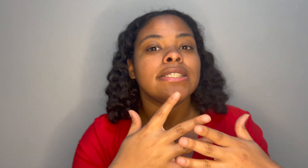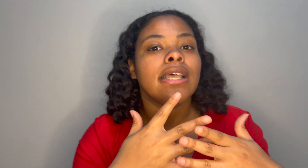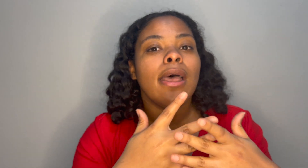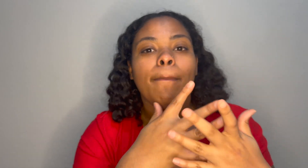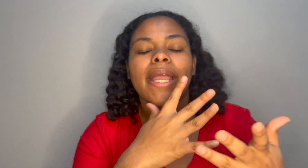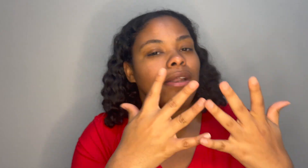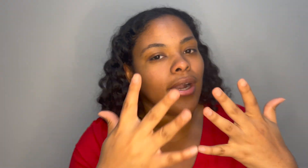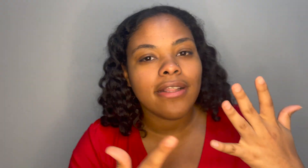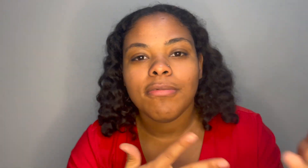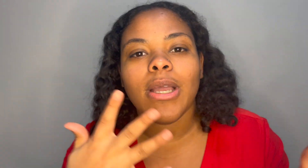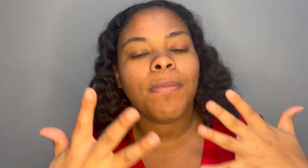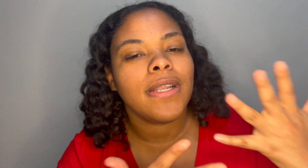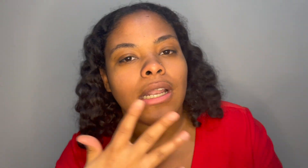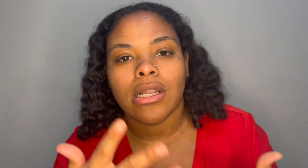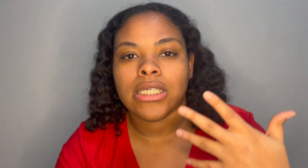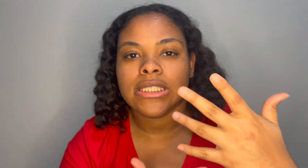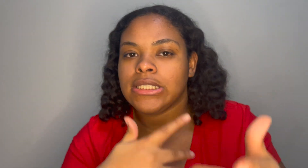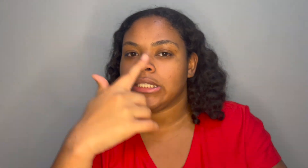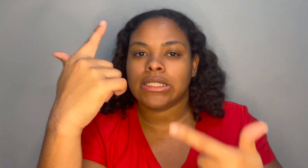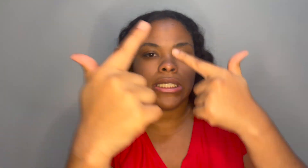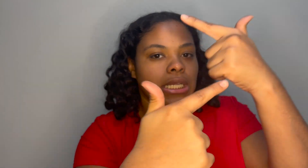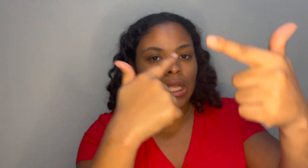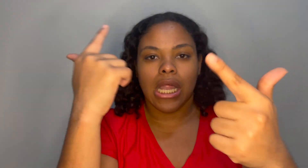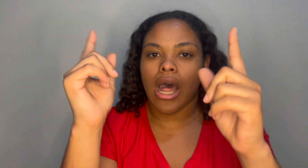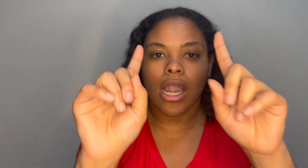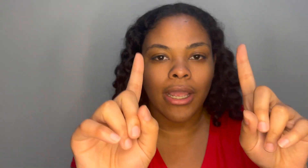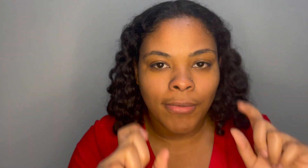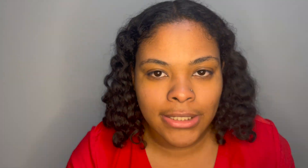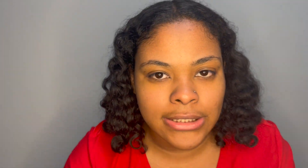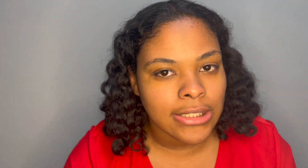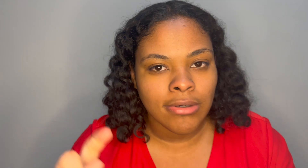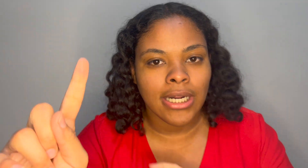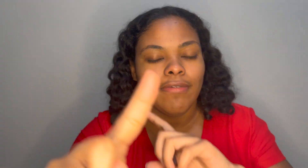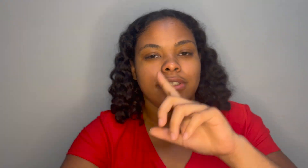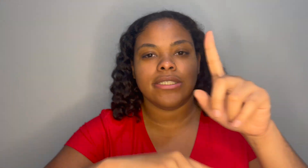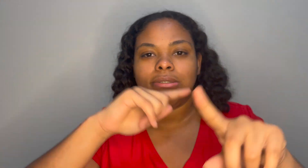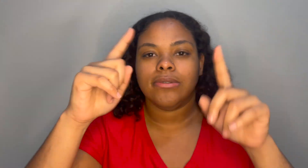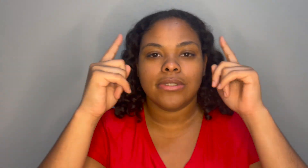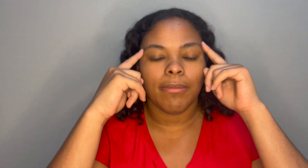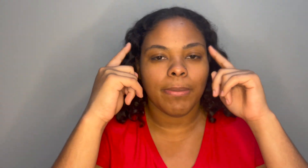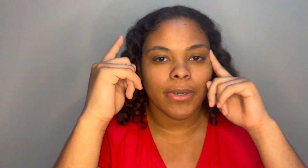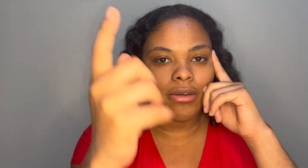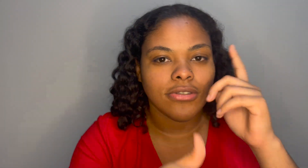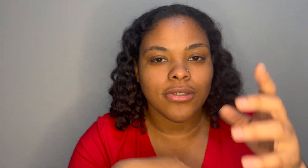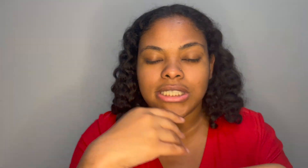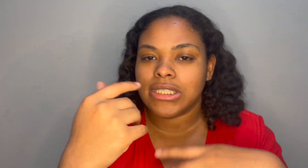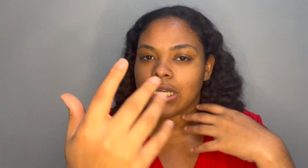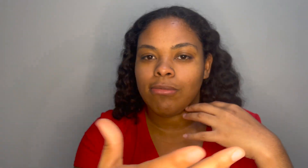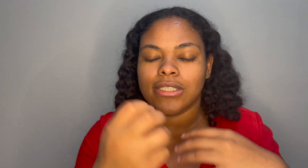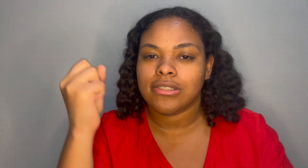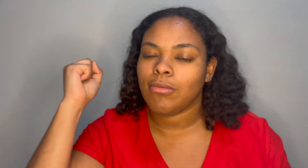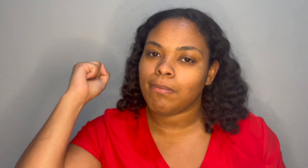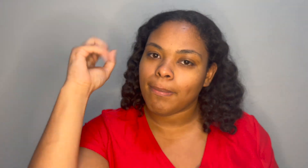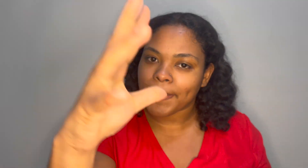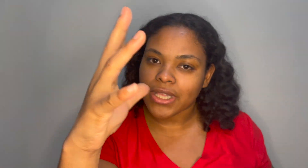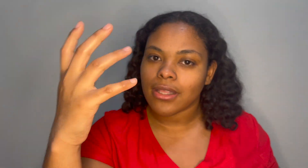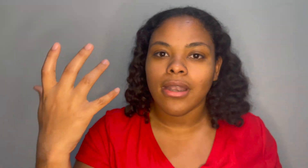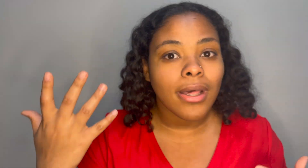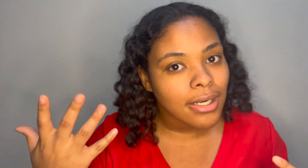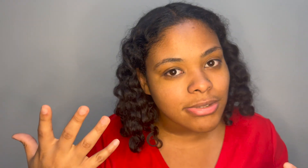but you don't have to be open and honest all at once you don't have to come up with all those questions at once don't you know what i'm